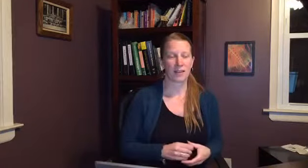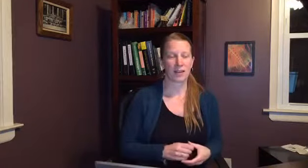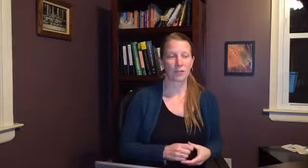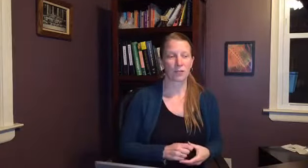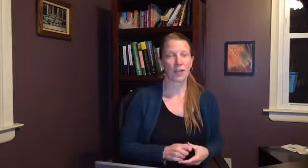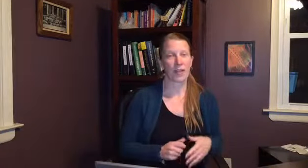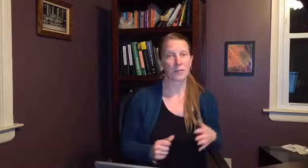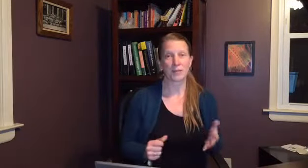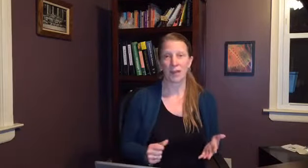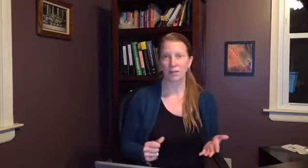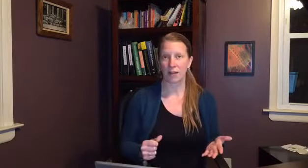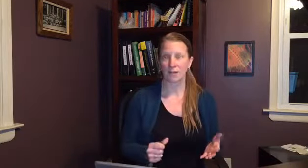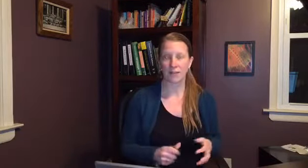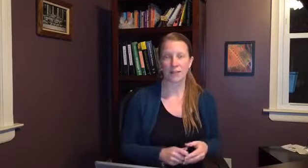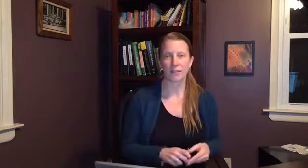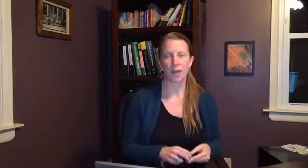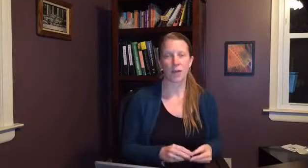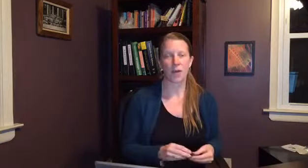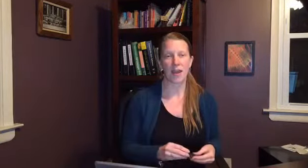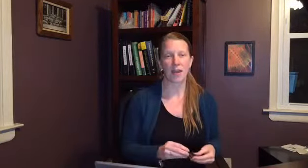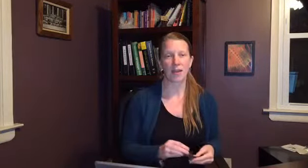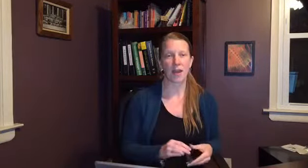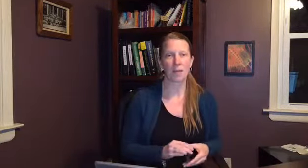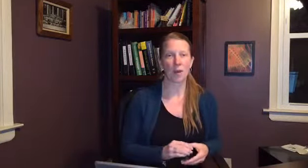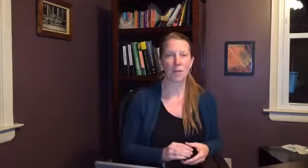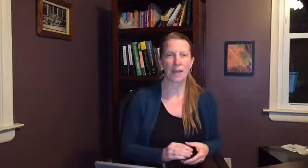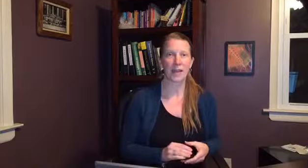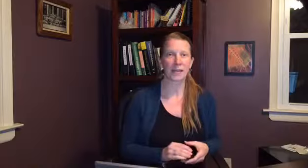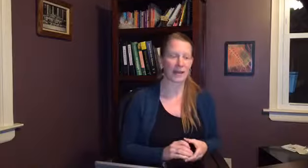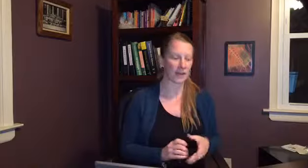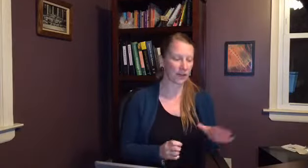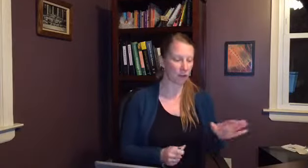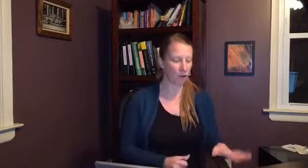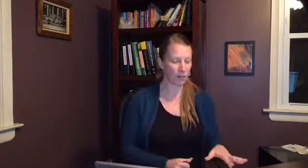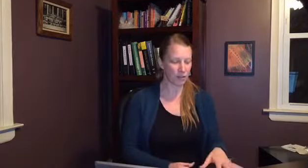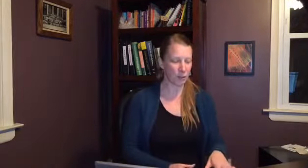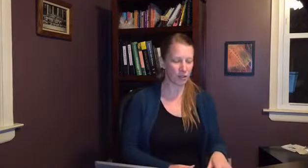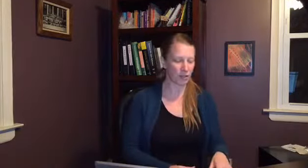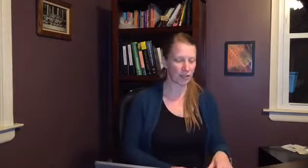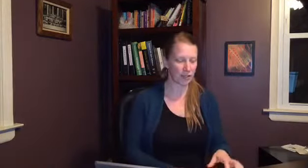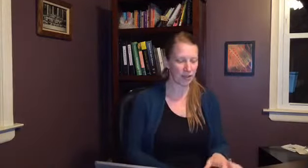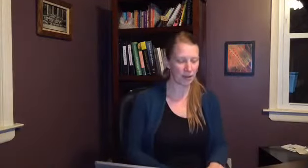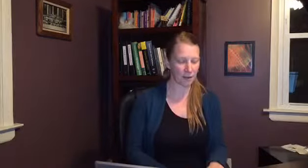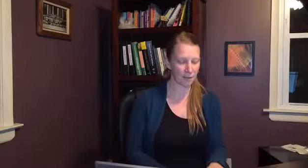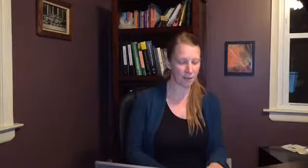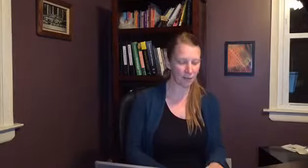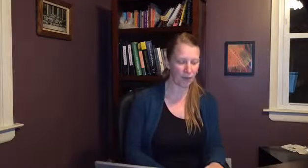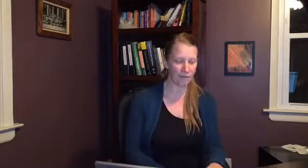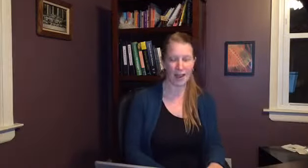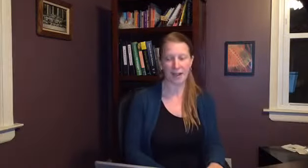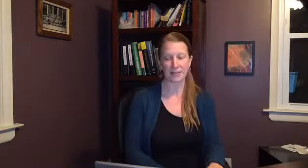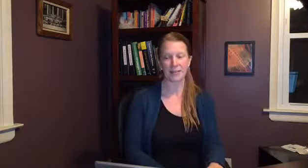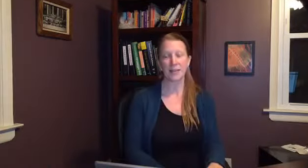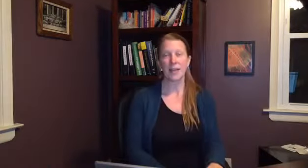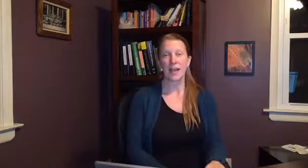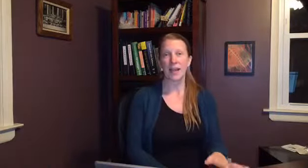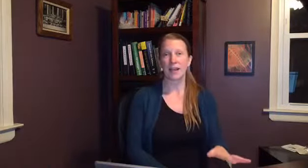get really upset rightfully so and I'm hoping that I've got a whole bunch of questions that people have asked and